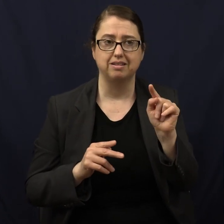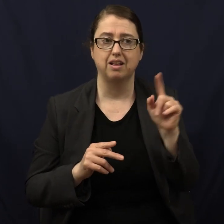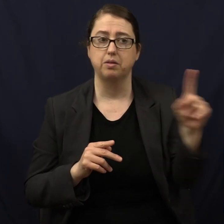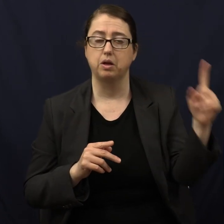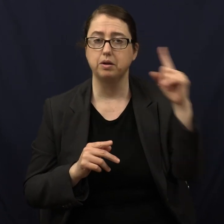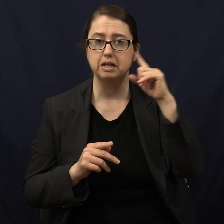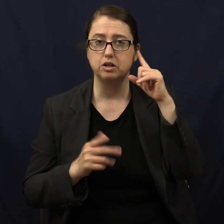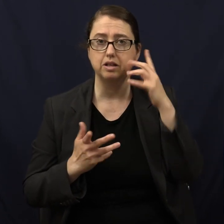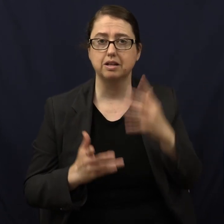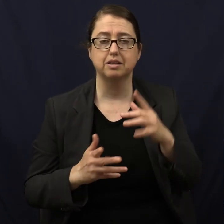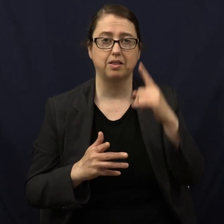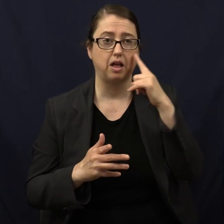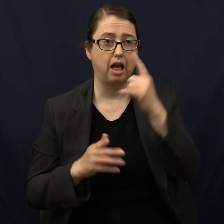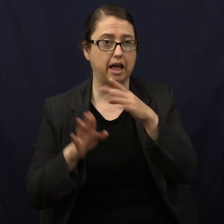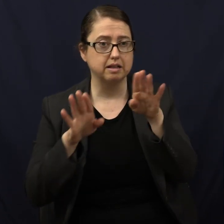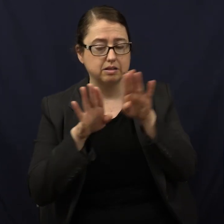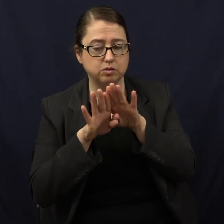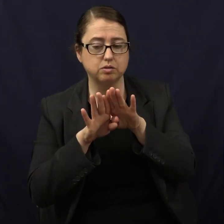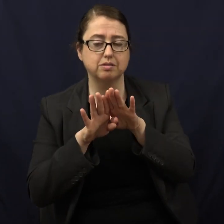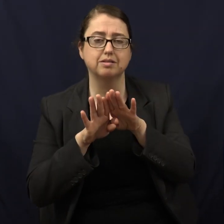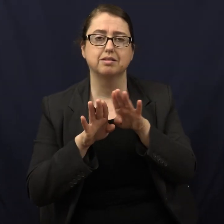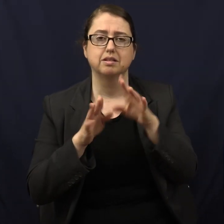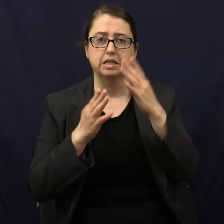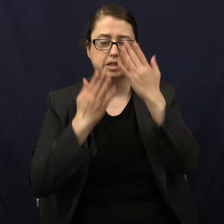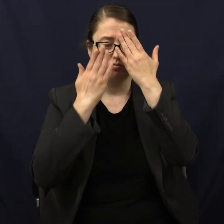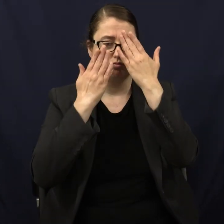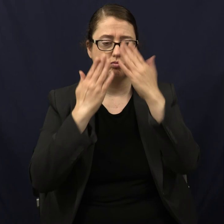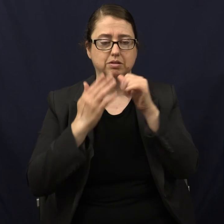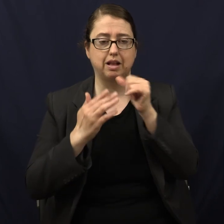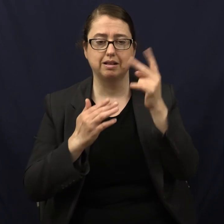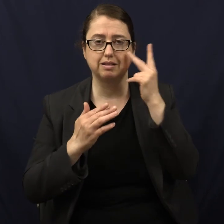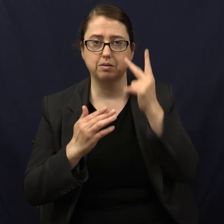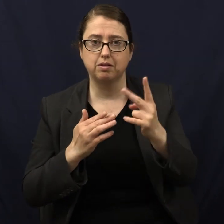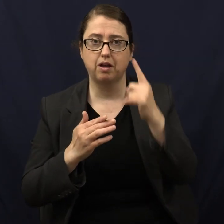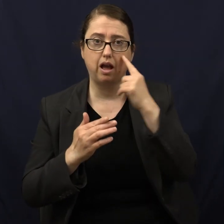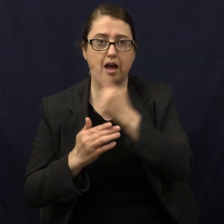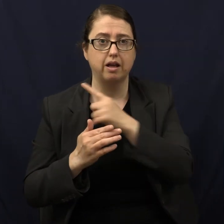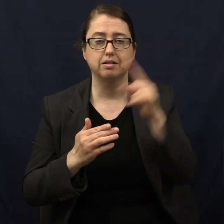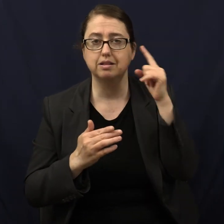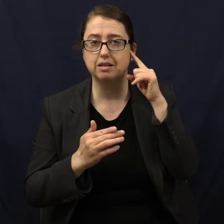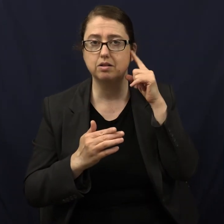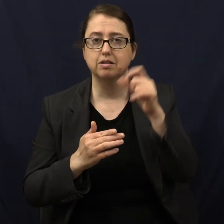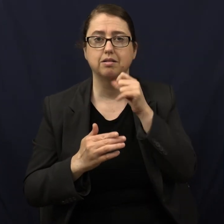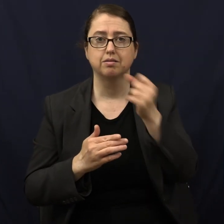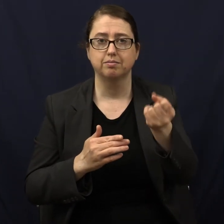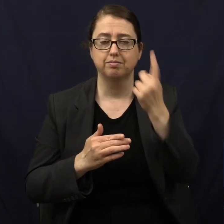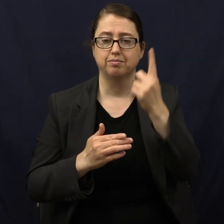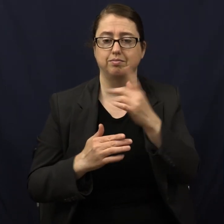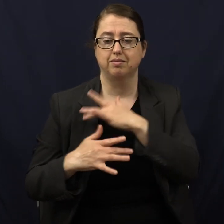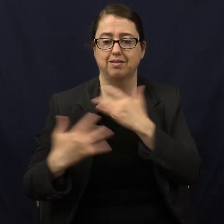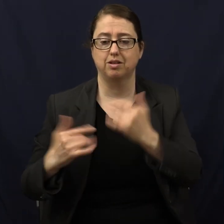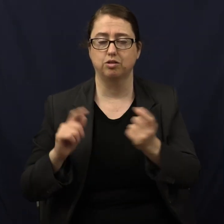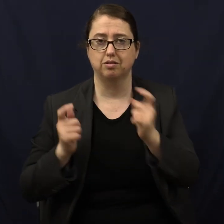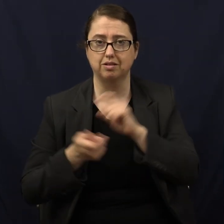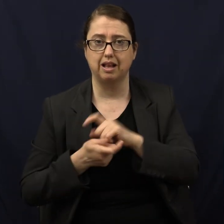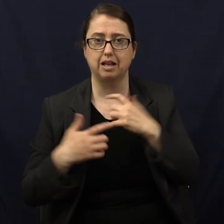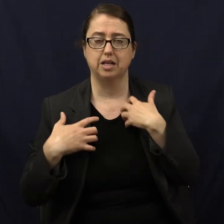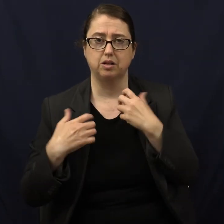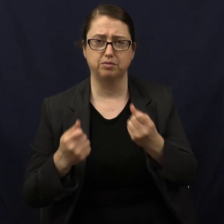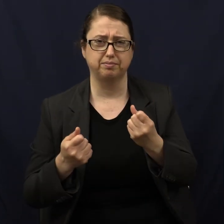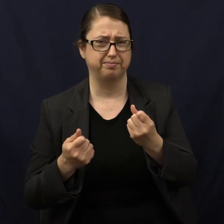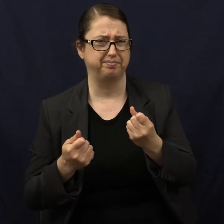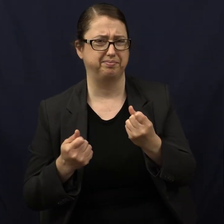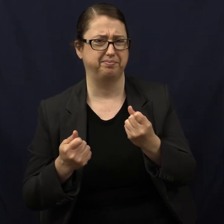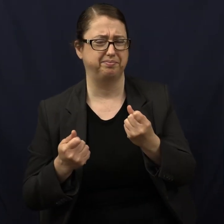Make their ears heavy, shut their eyes, lest they see with their eyes, hear with their ears, and understand with their heart, and convert and be healed.